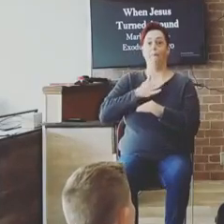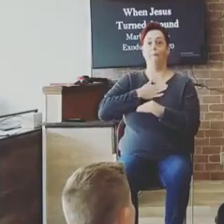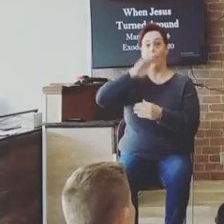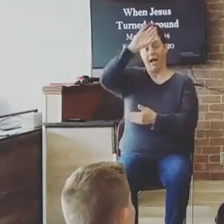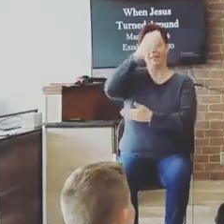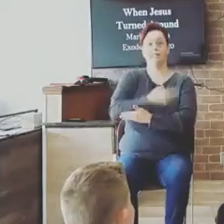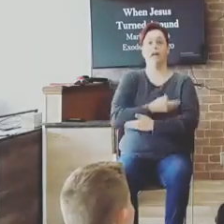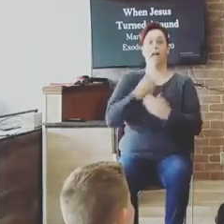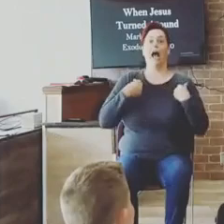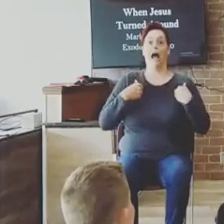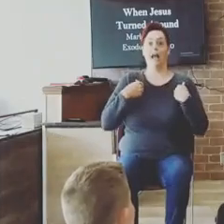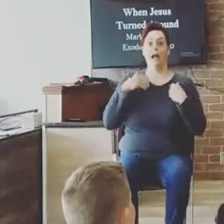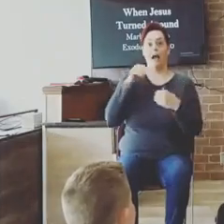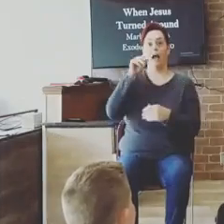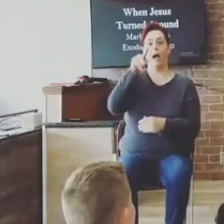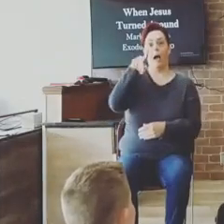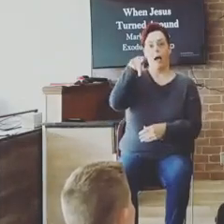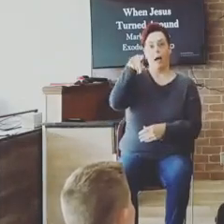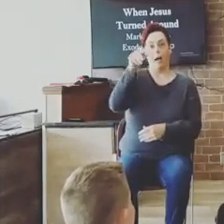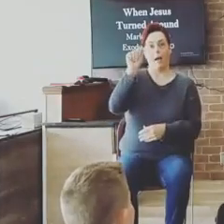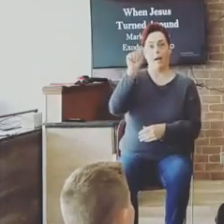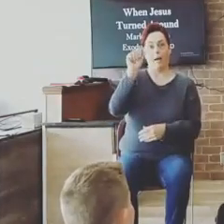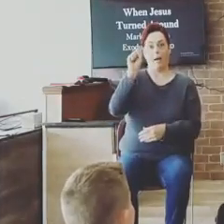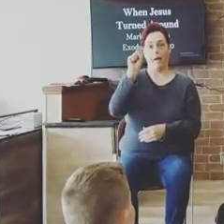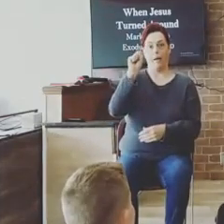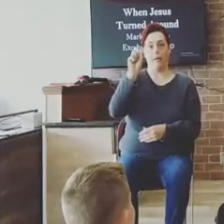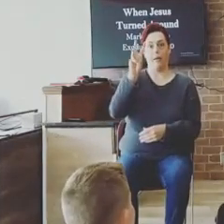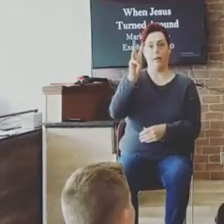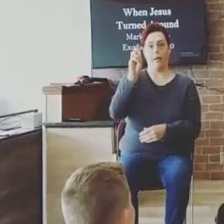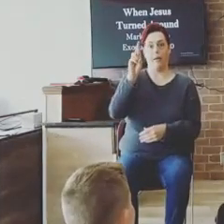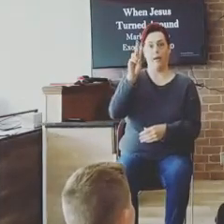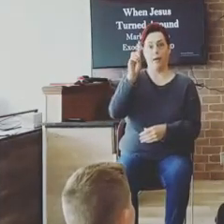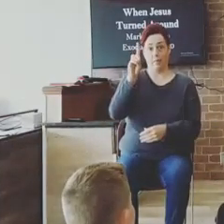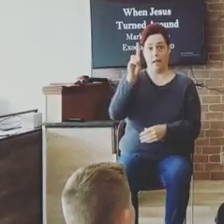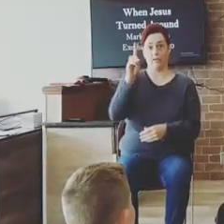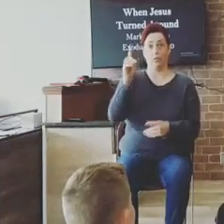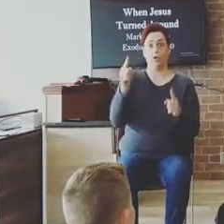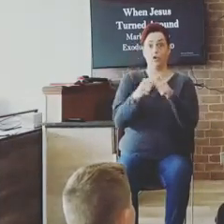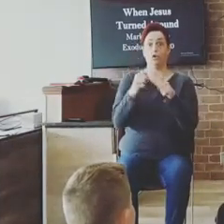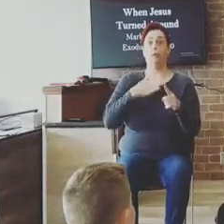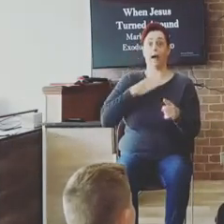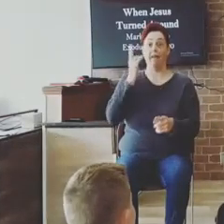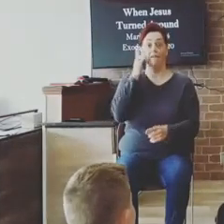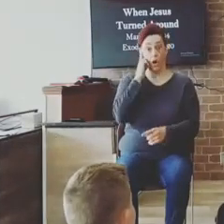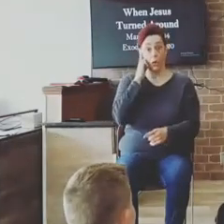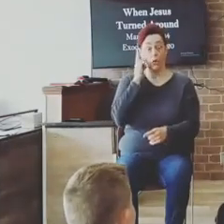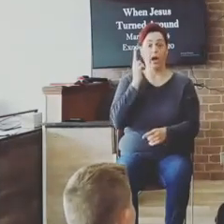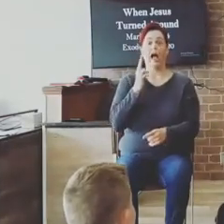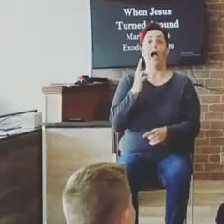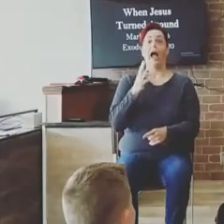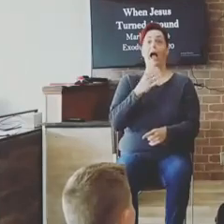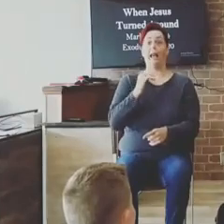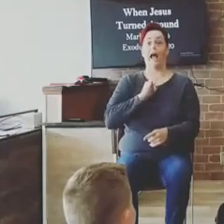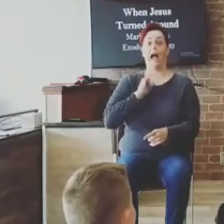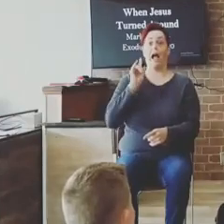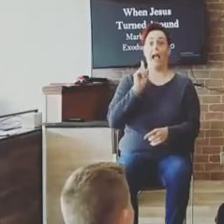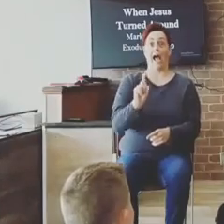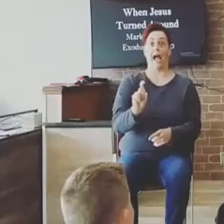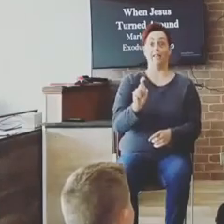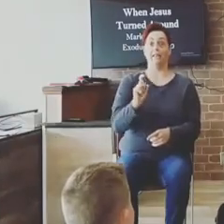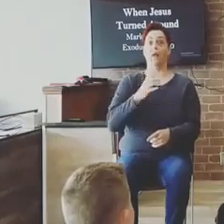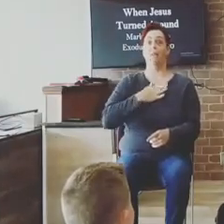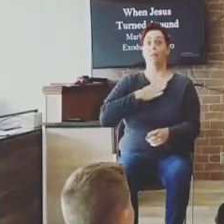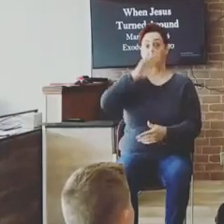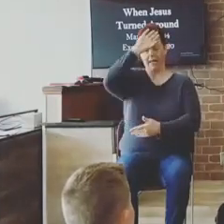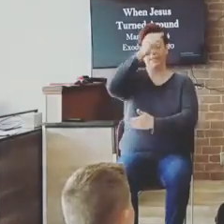Man, I was like, what do mean you can't remember it? He tried to put out. Daddy, I can't remember it. I was like, are you serious? And I remember my demeanor, my